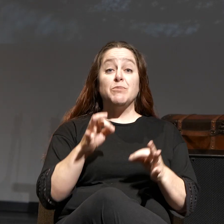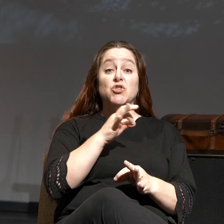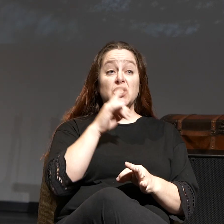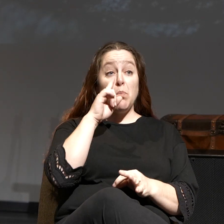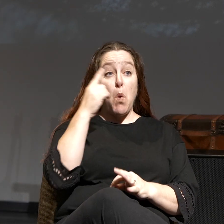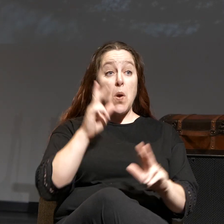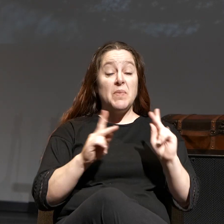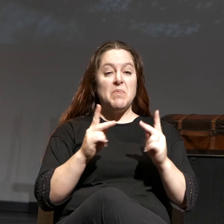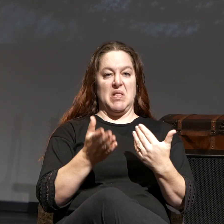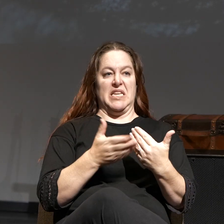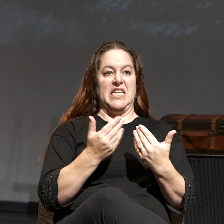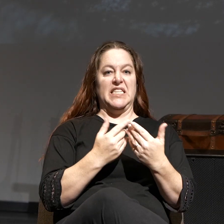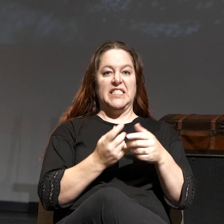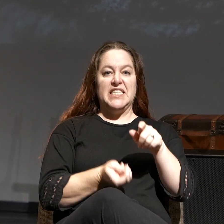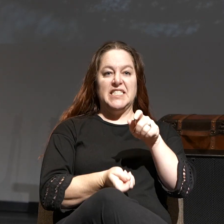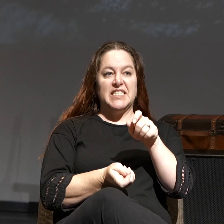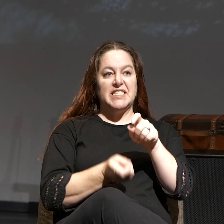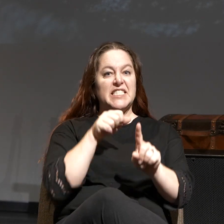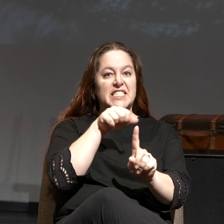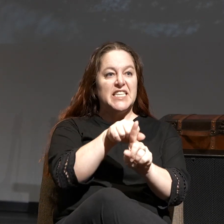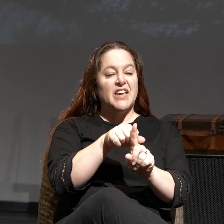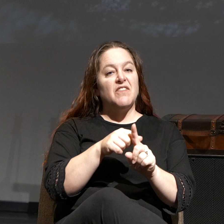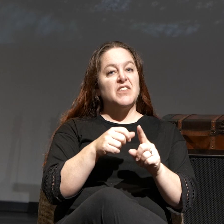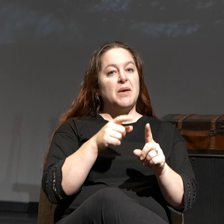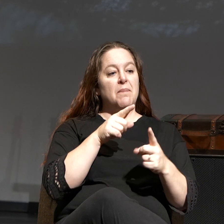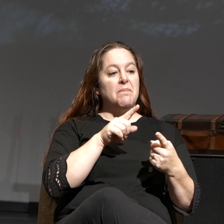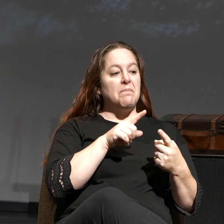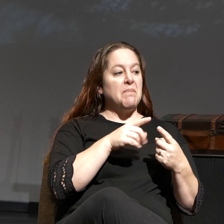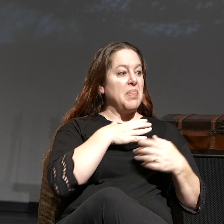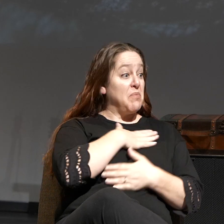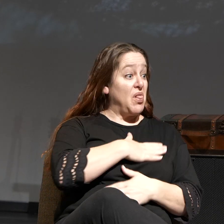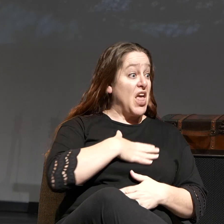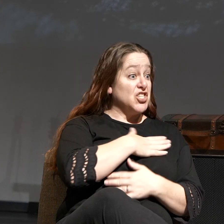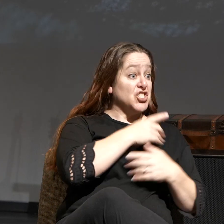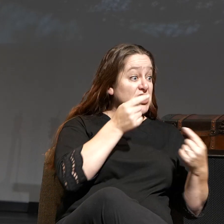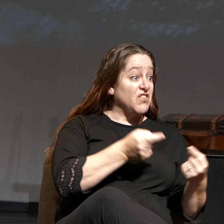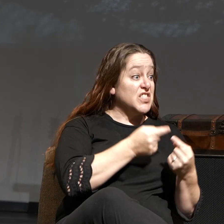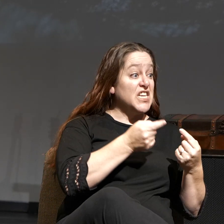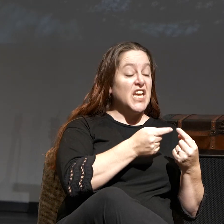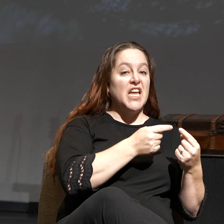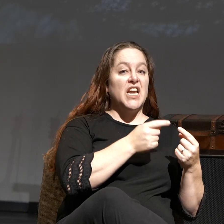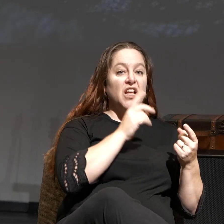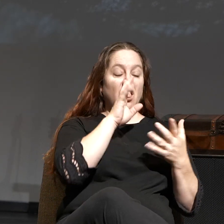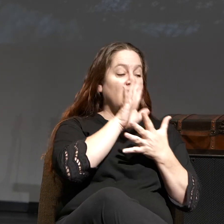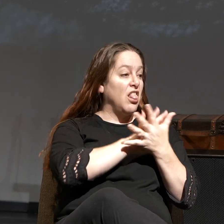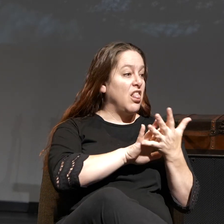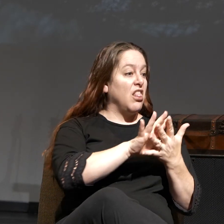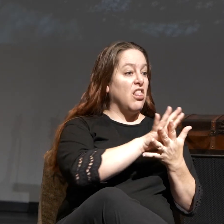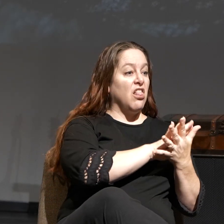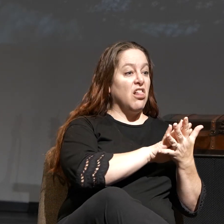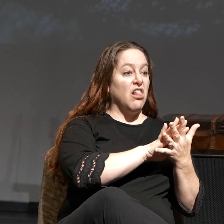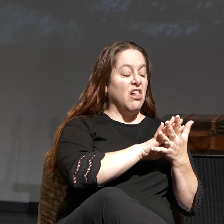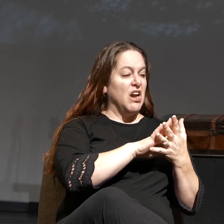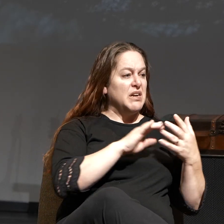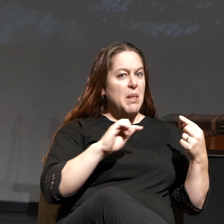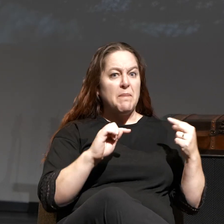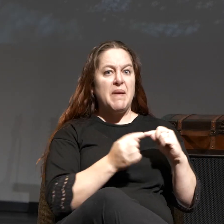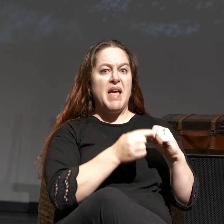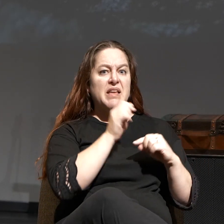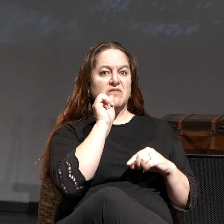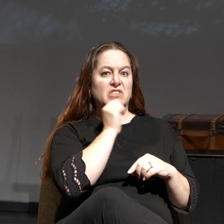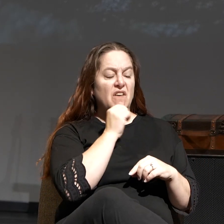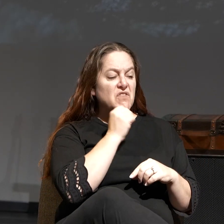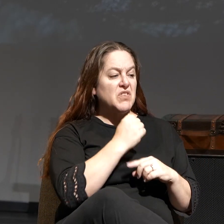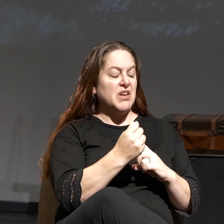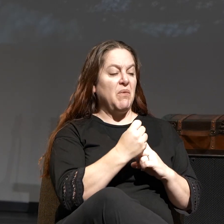easily deceived by the pleasures of sin and disillusioned by the pain of suffering. I'm just